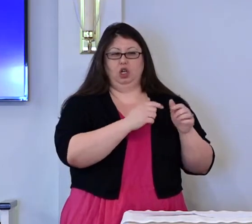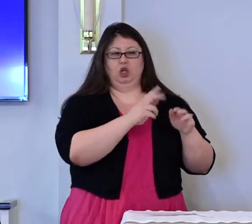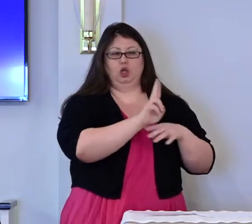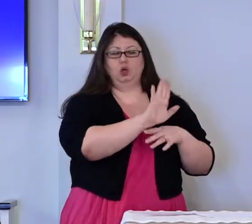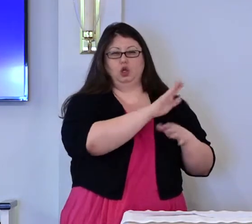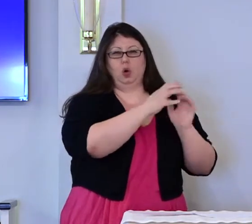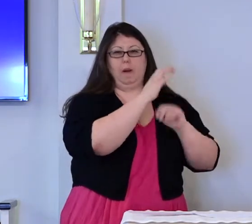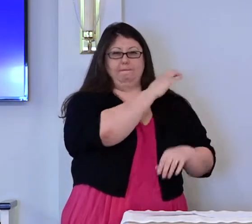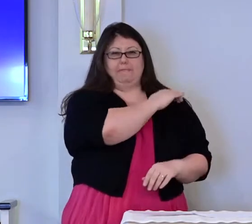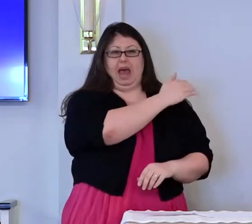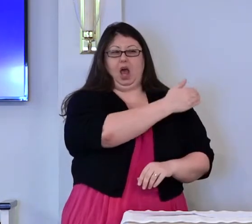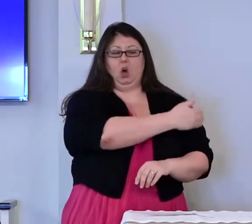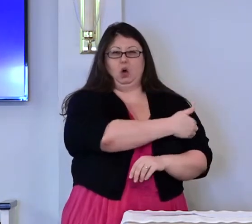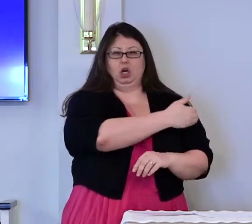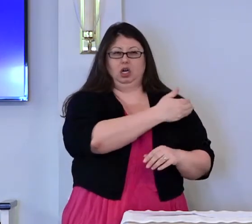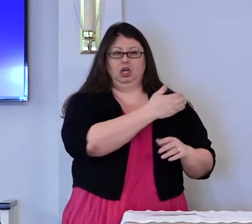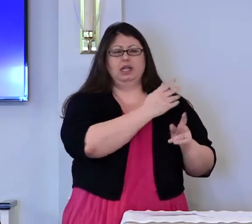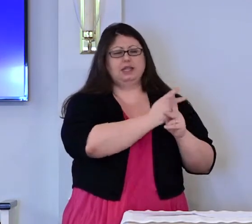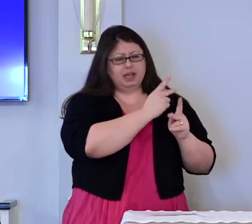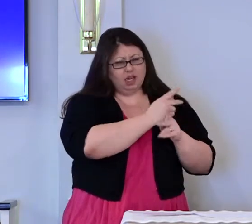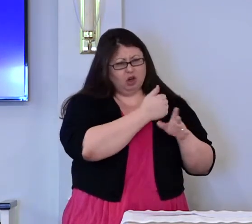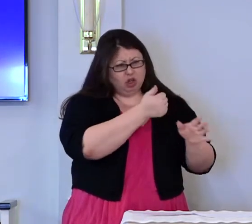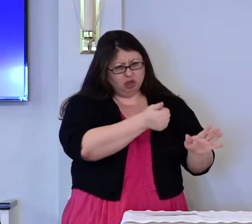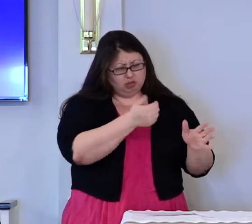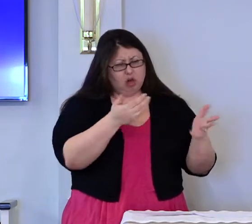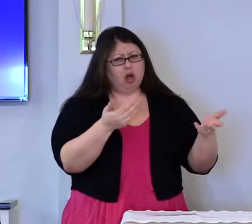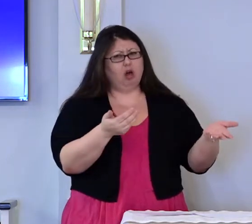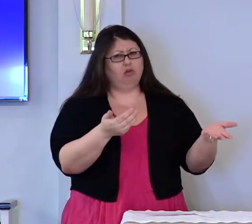to take care of yourself.